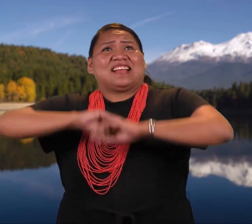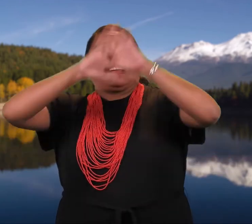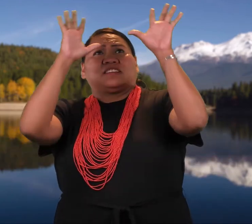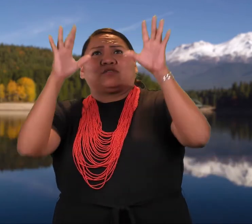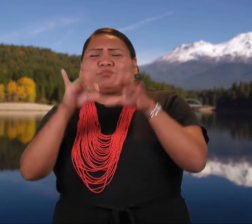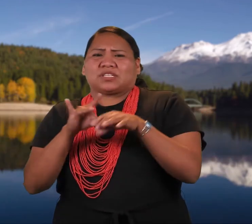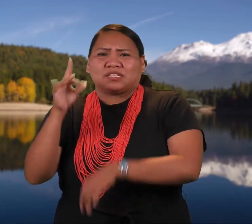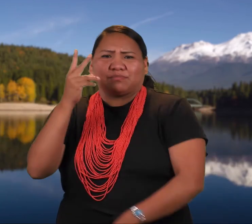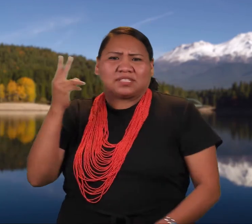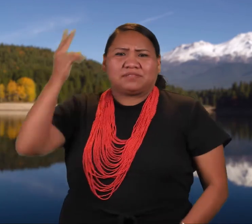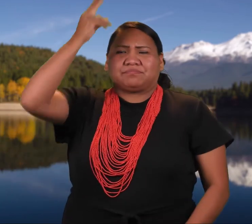ran down the rivers.